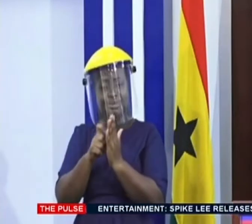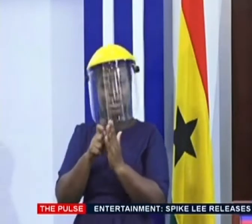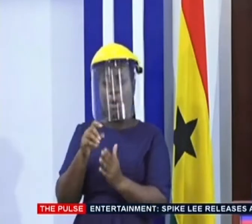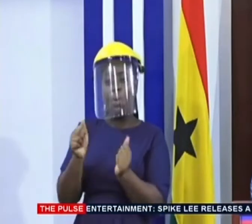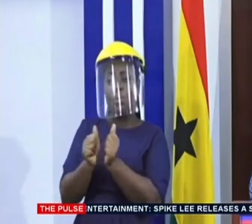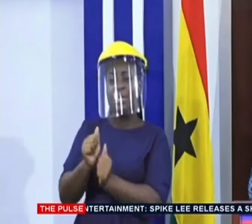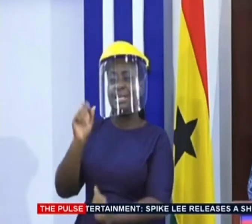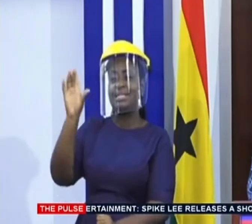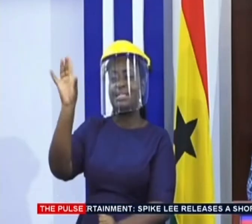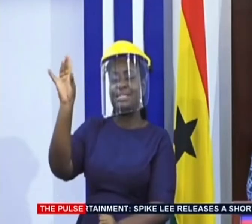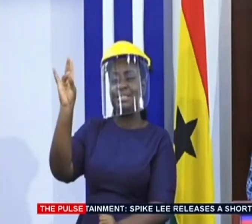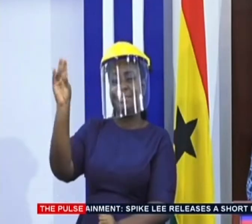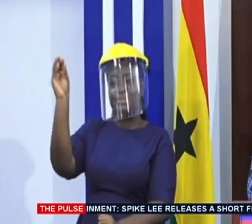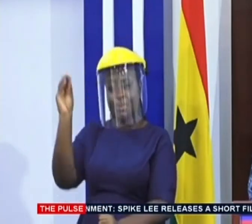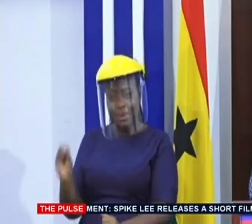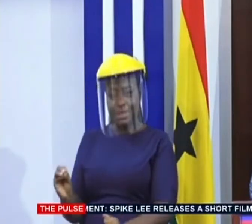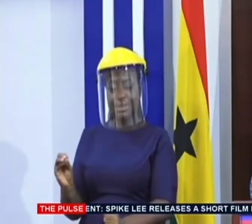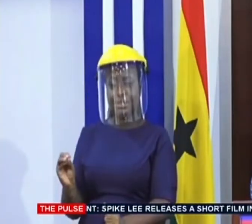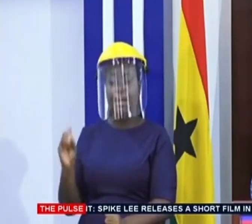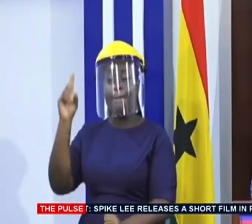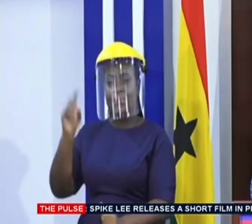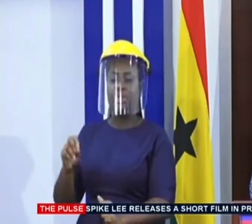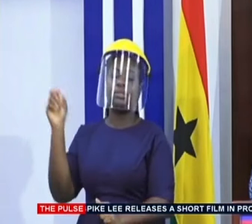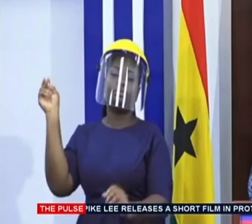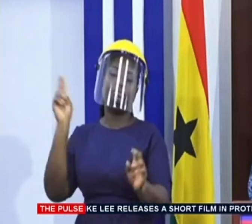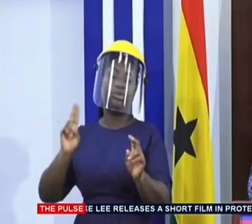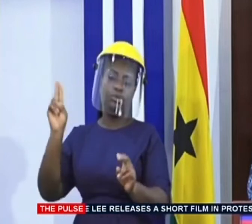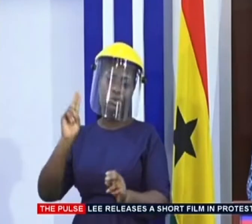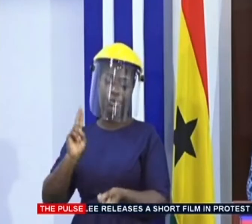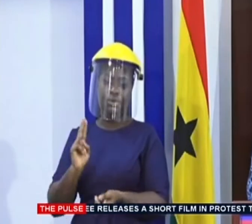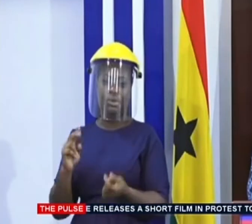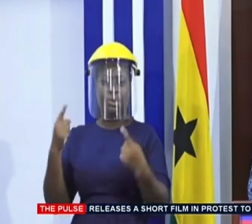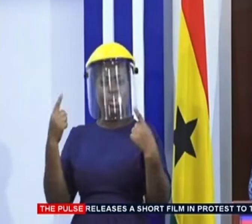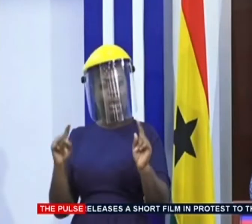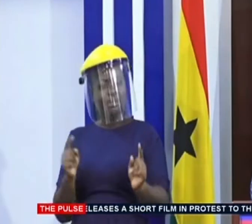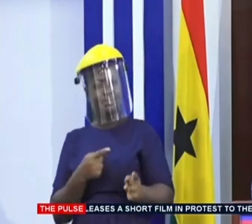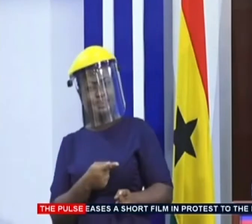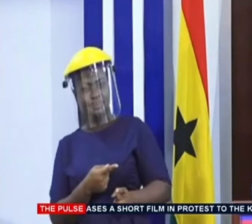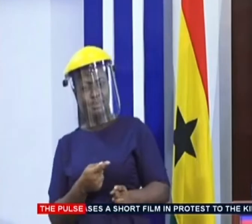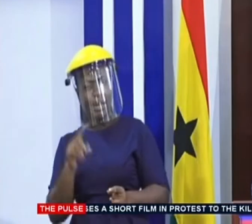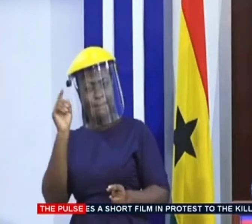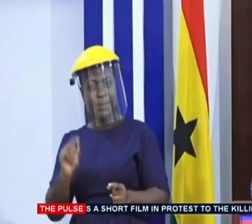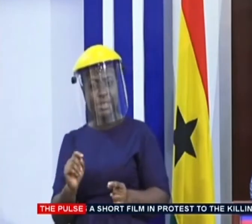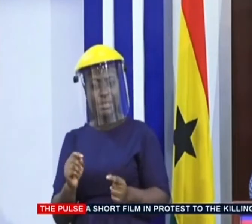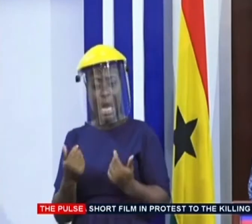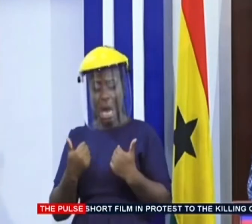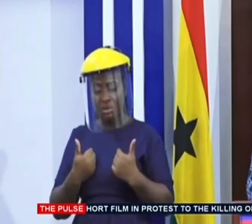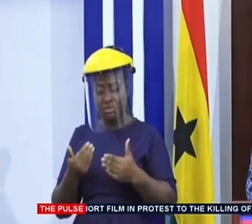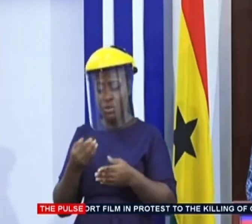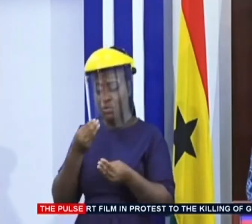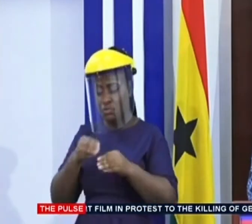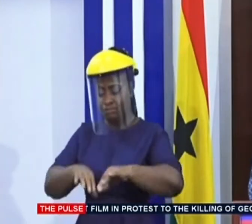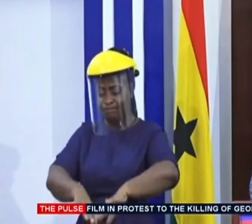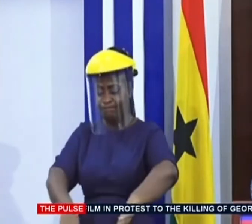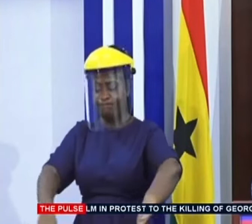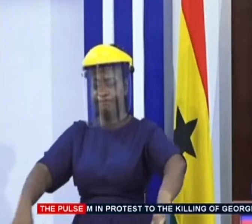percent and above alcohol must be used. When you have to undertake a buffet-style service,